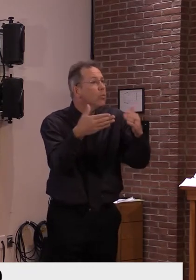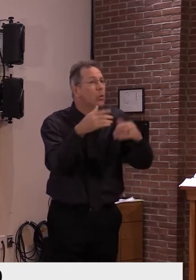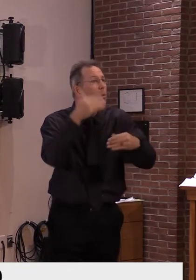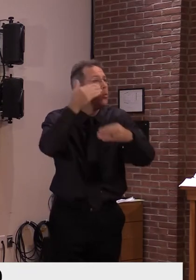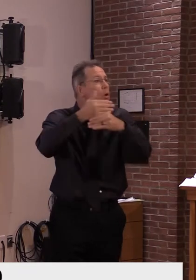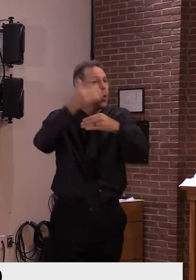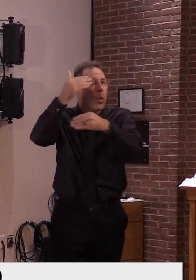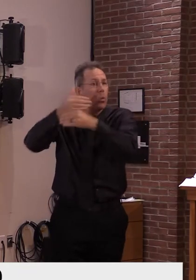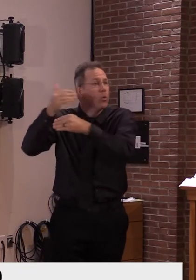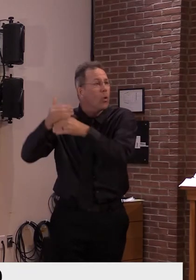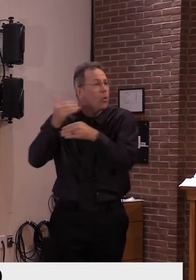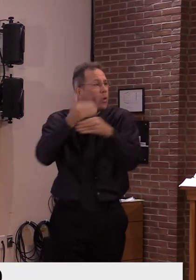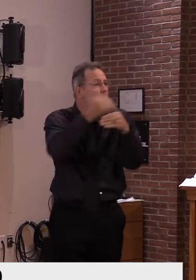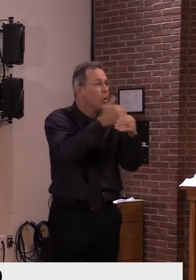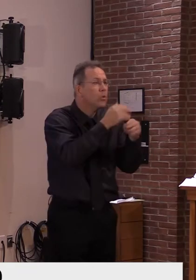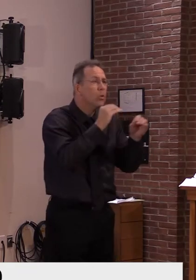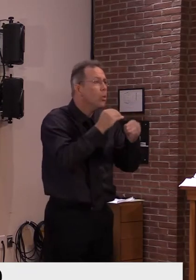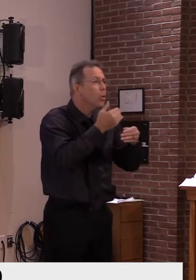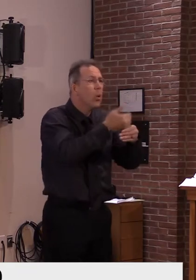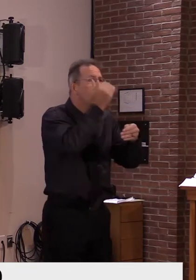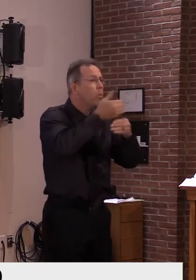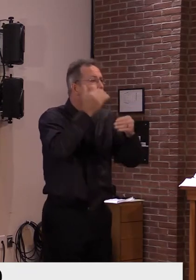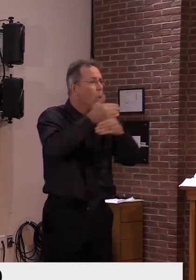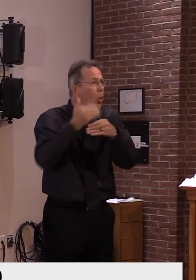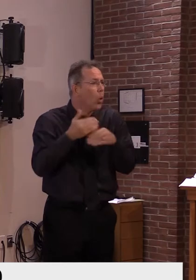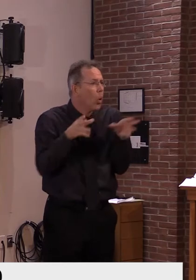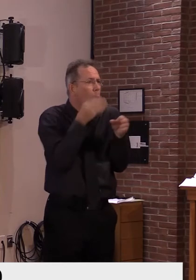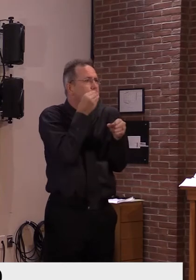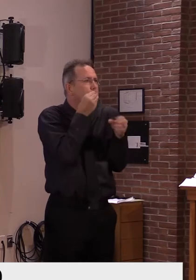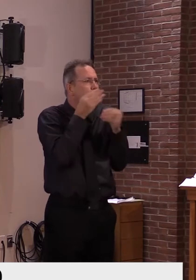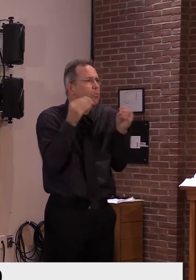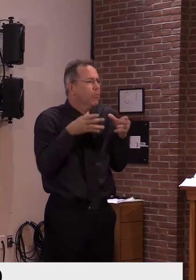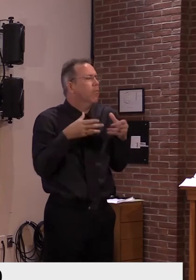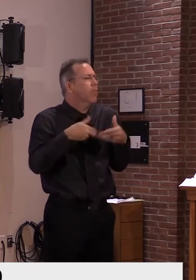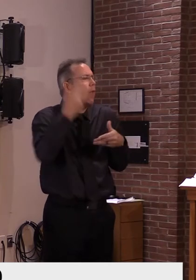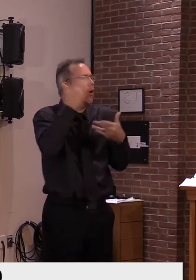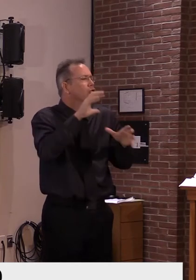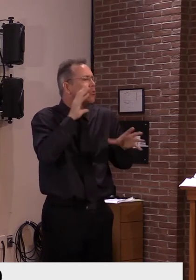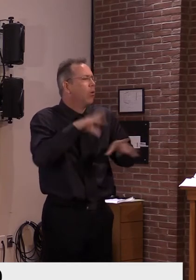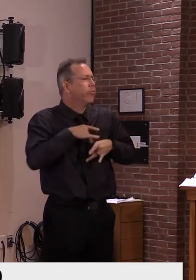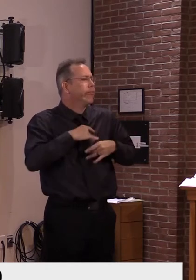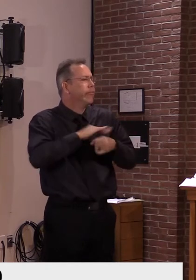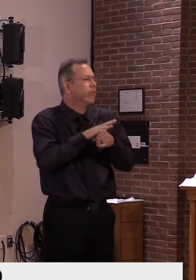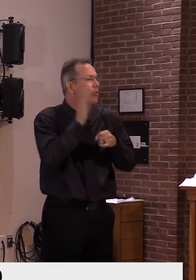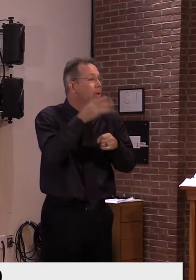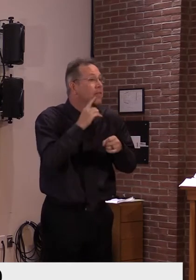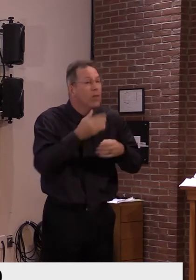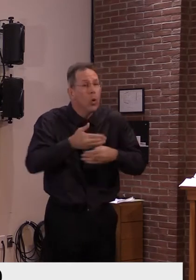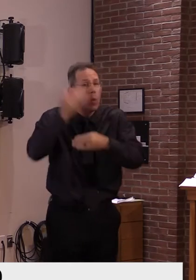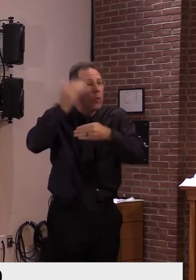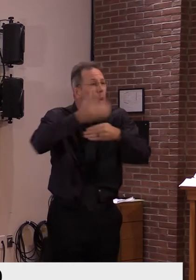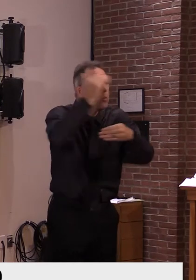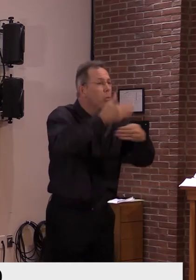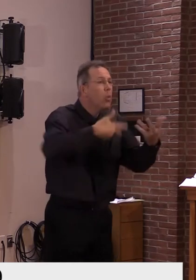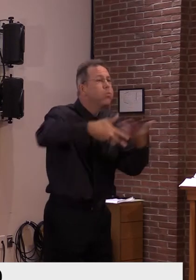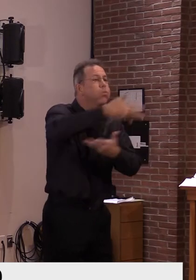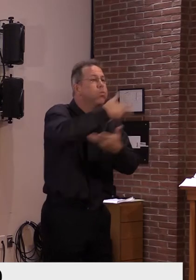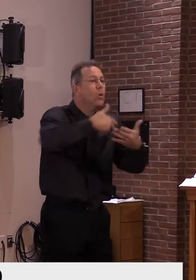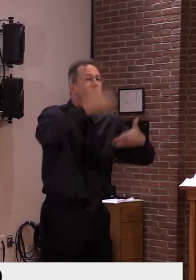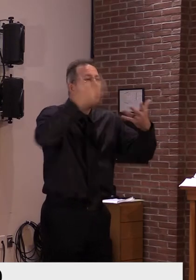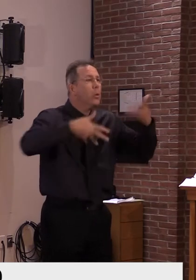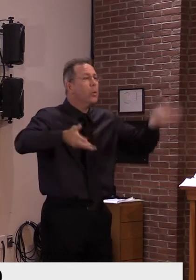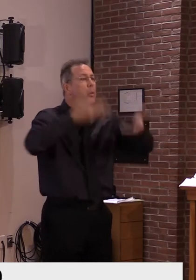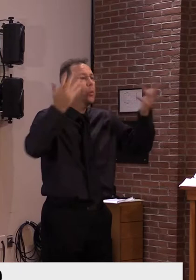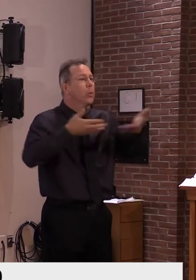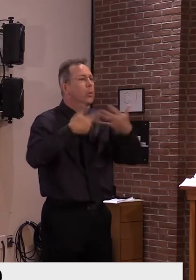Those restart metrics that we always talk about week after week, they're all trending favorably, even though we're seeing this increased case growth. The only thing we want to